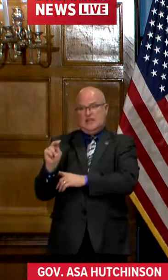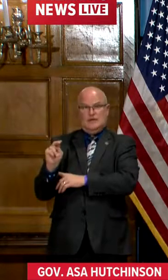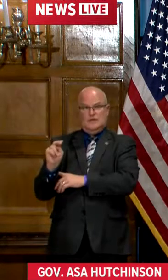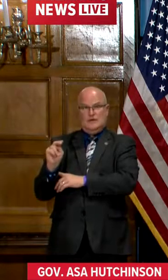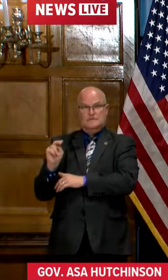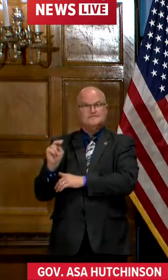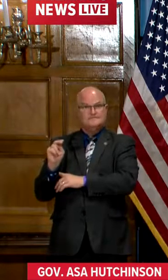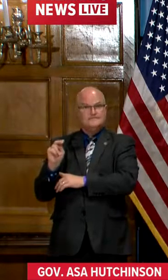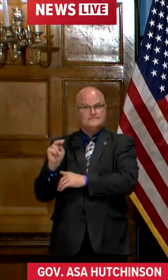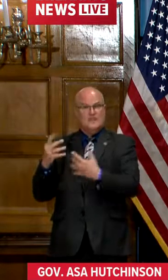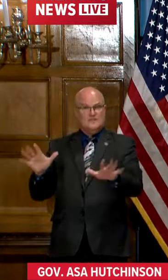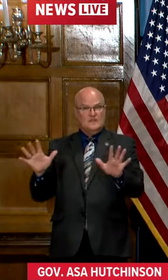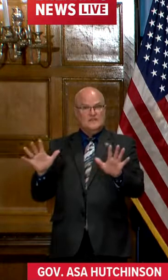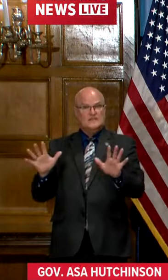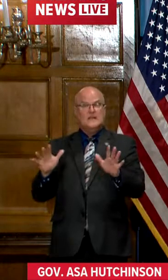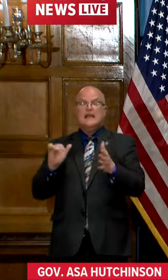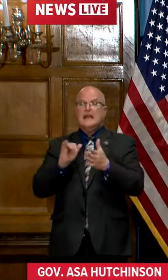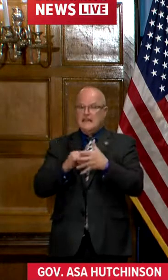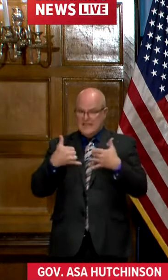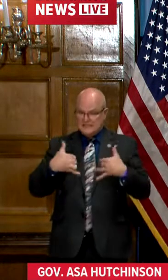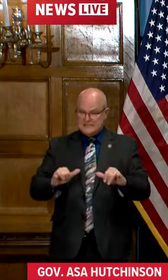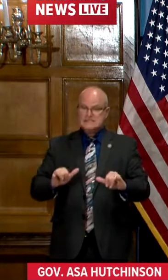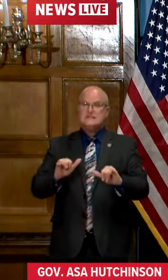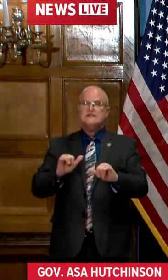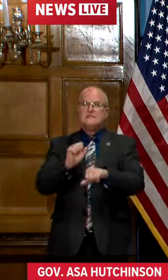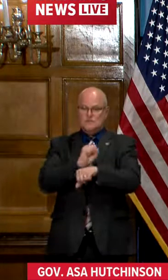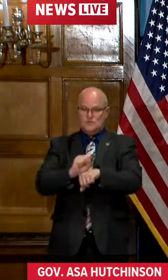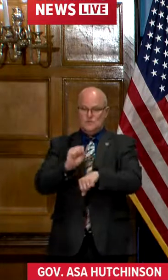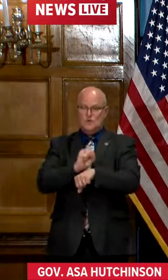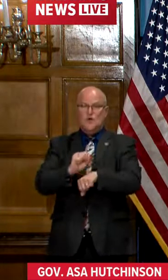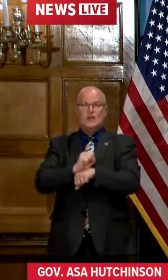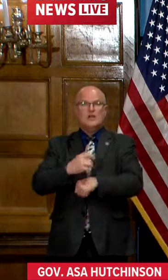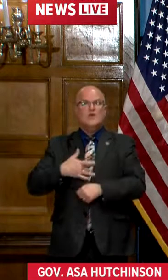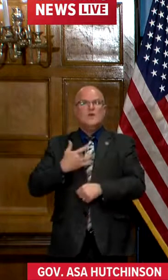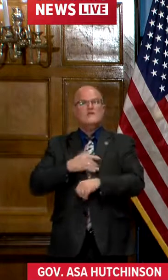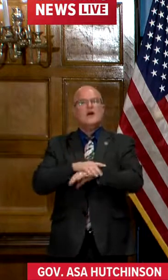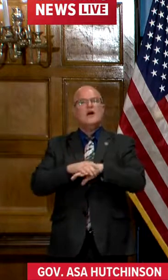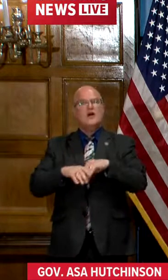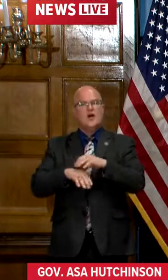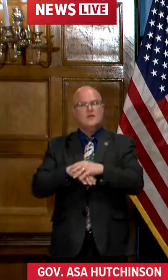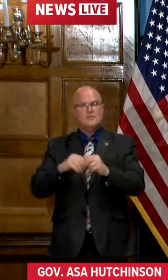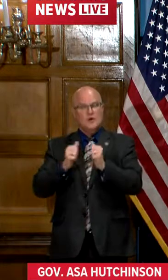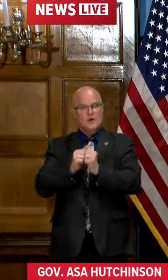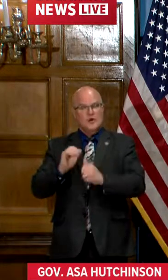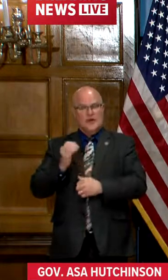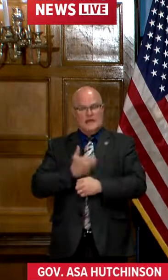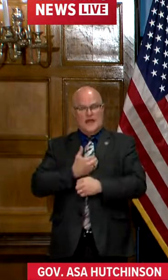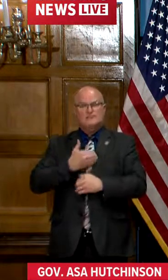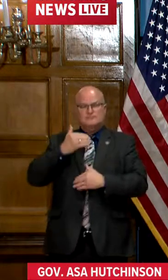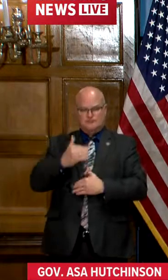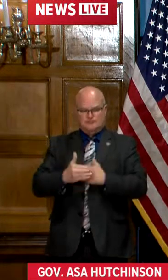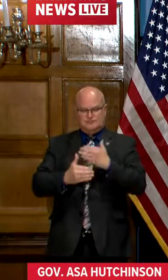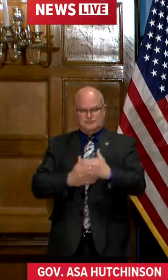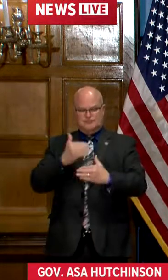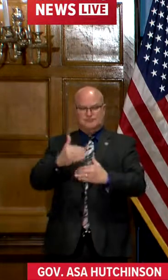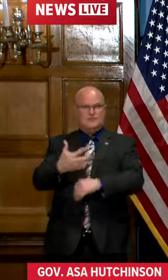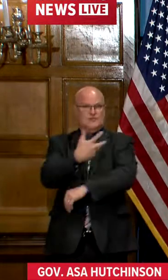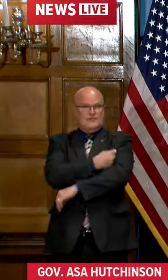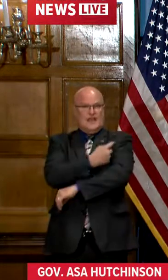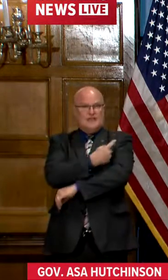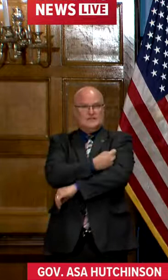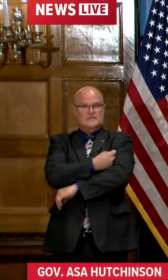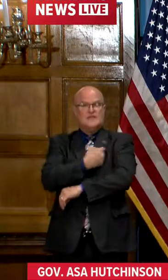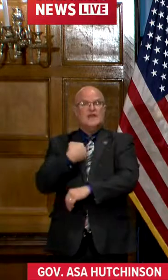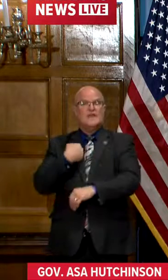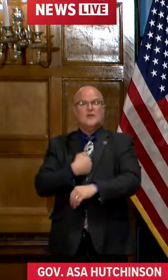And while that is still a work in progress, we felt comfortable enough with our progress in the vaccination that we could